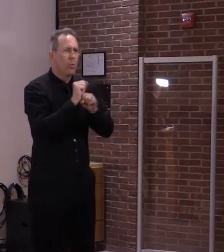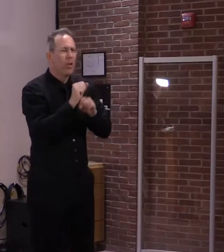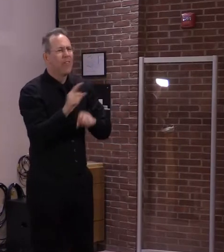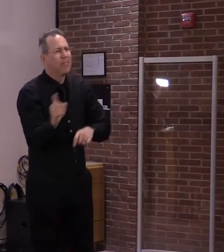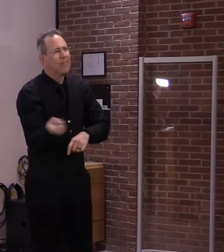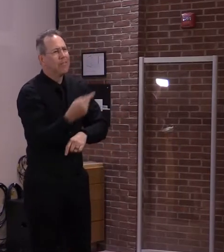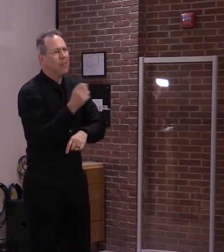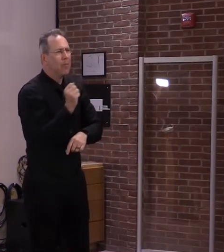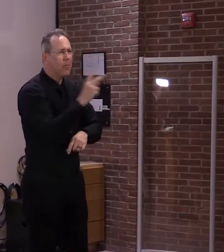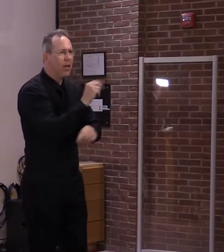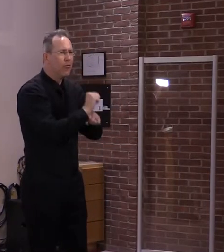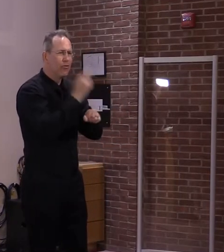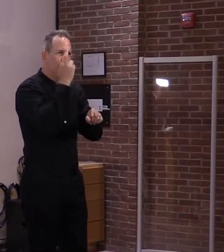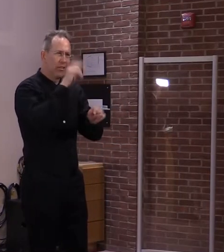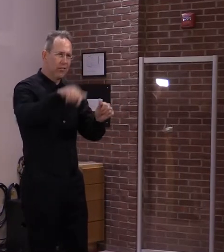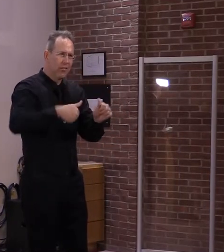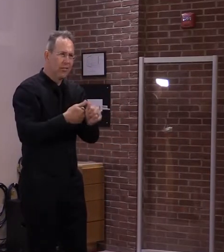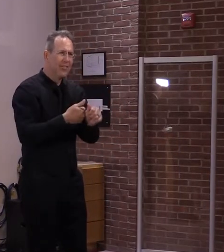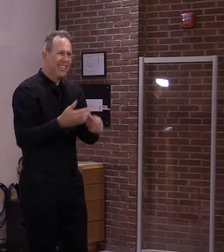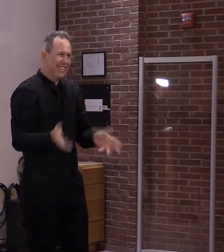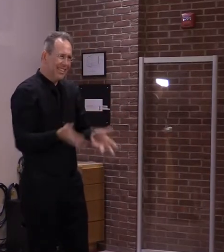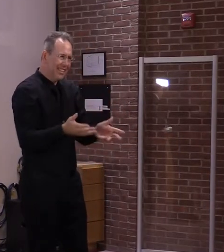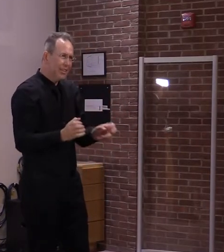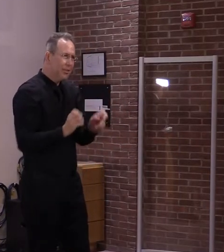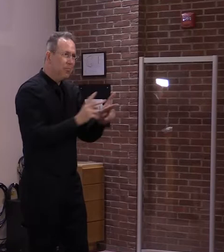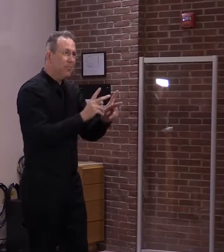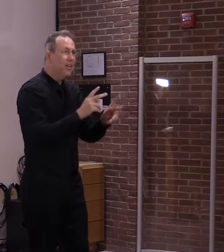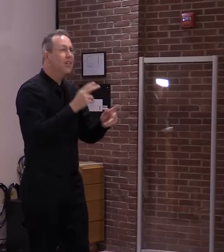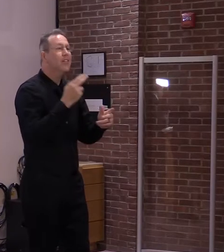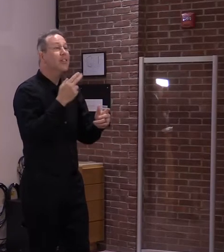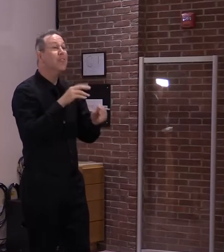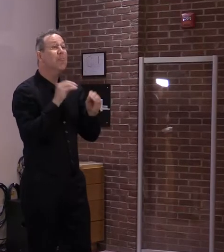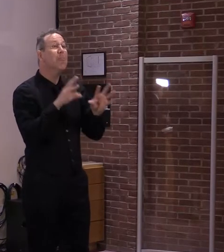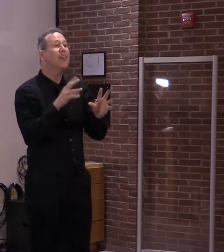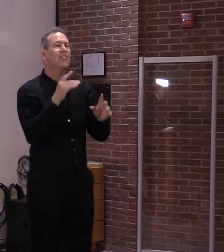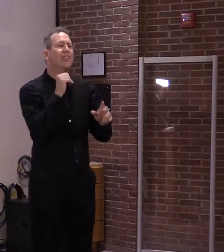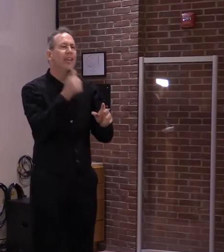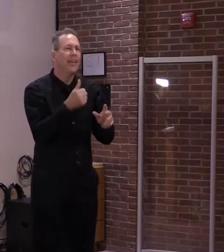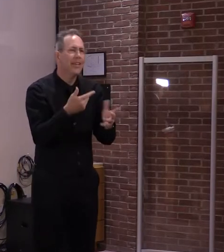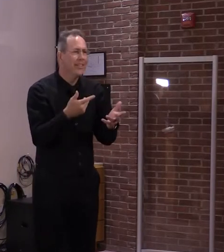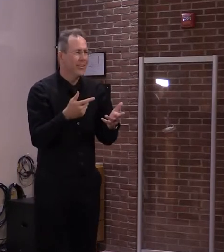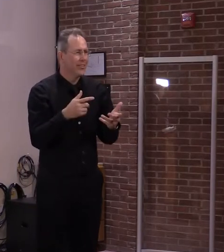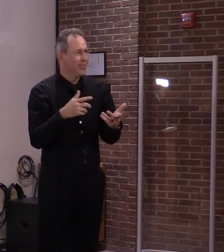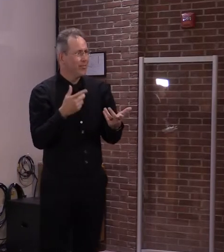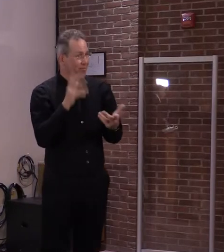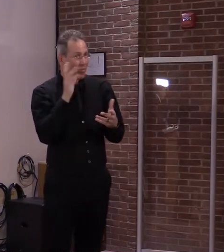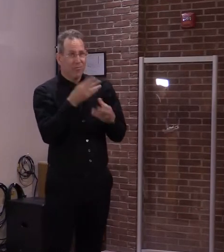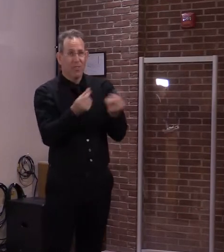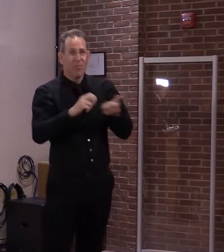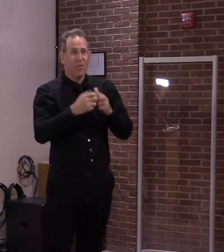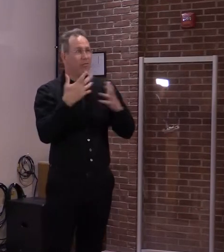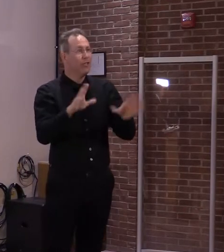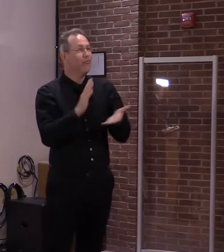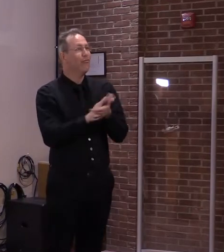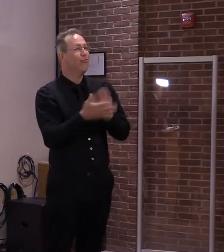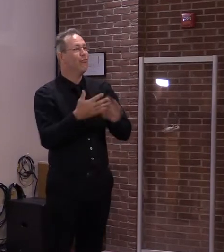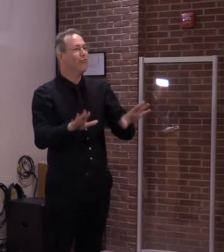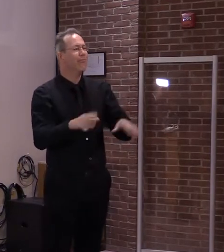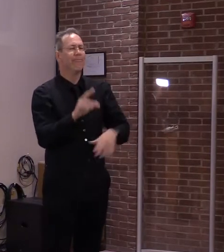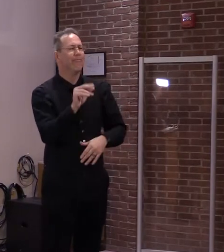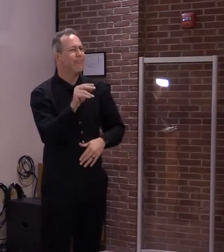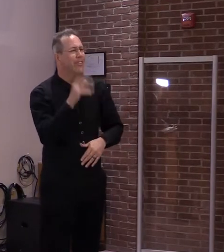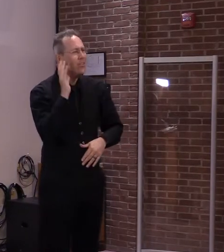be the magic bullet that will solve this problem, because again, I can't stress enough, we had this problem before, and